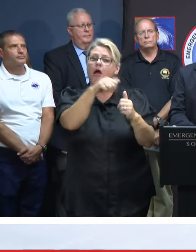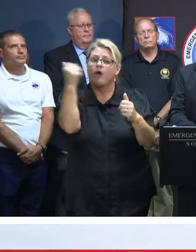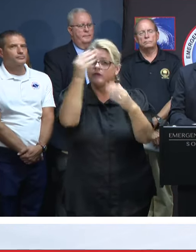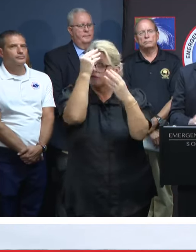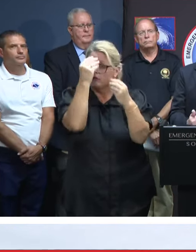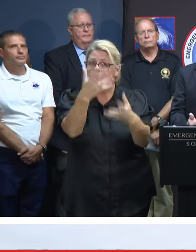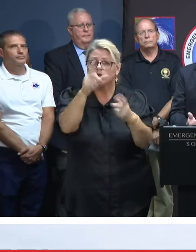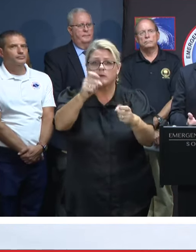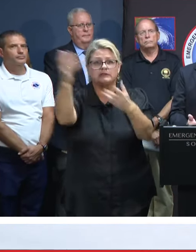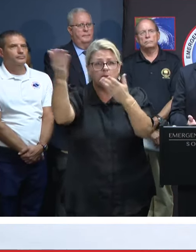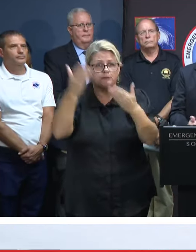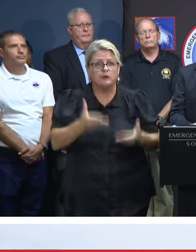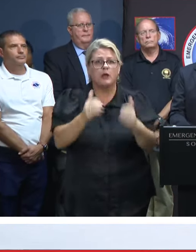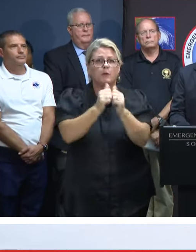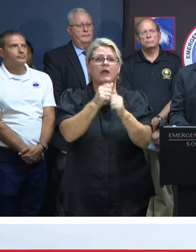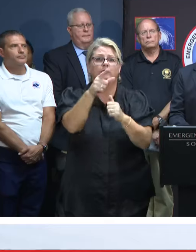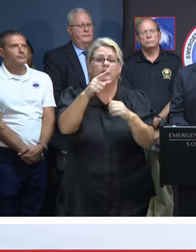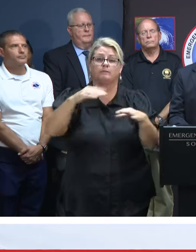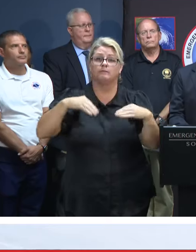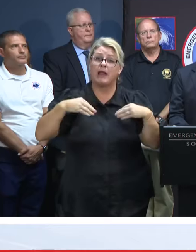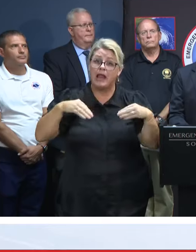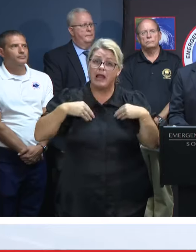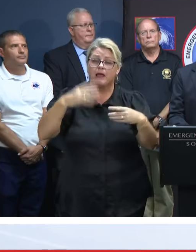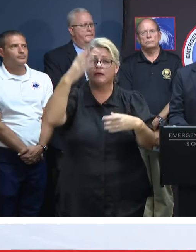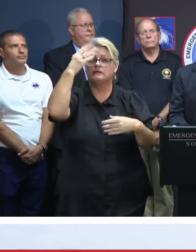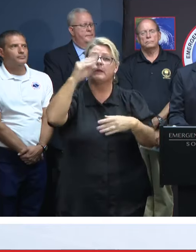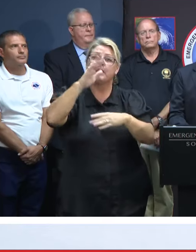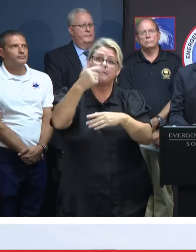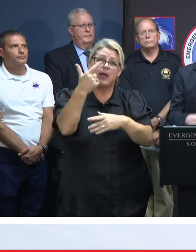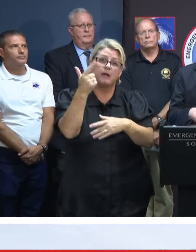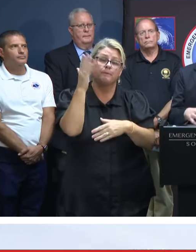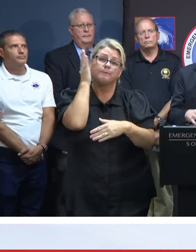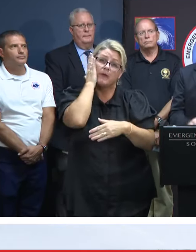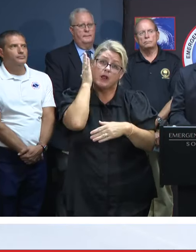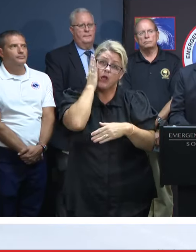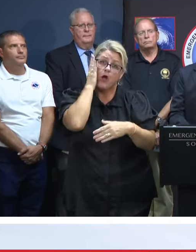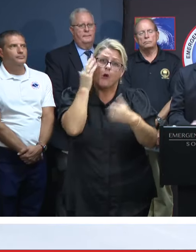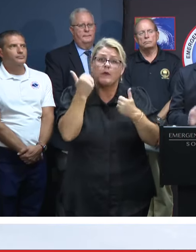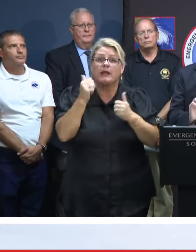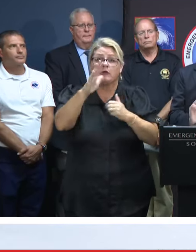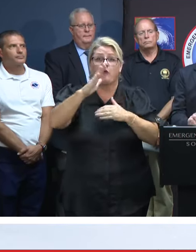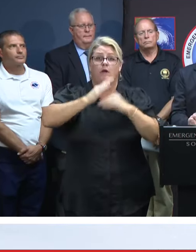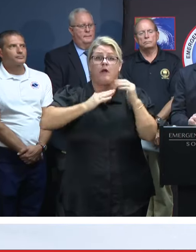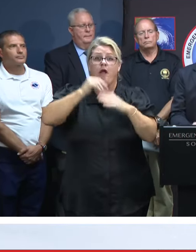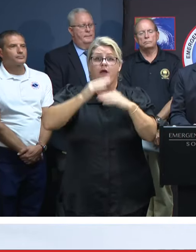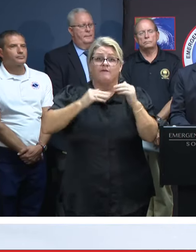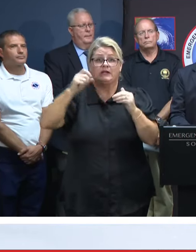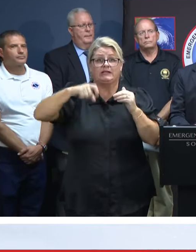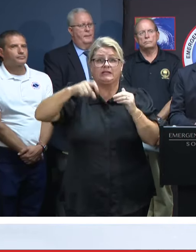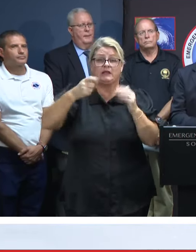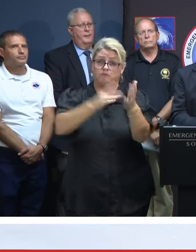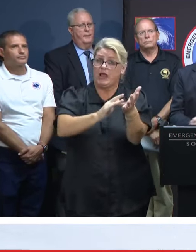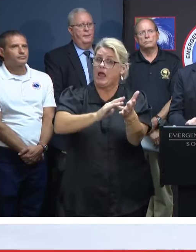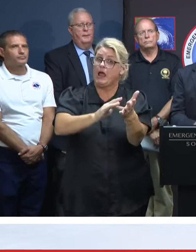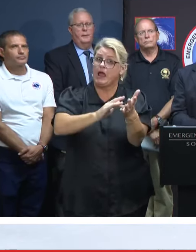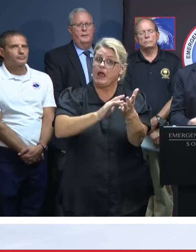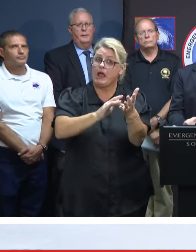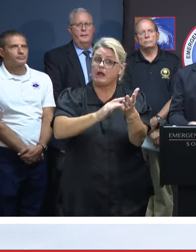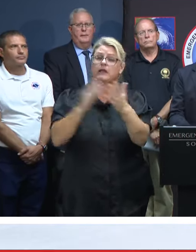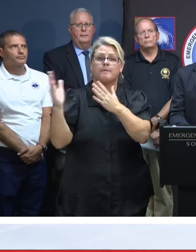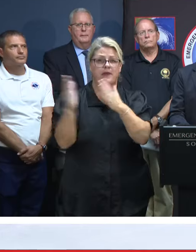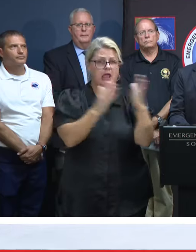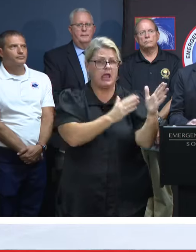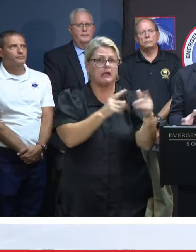might need to bring. They should also look at blankets, sleeping bags, pillows, any comfort items, particularly with medication. They should plan for a